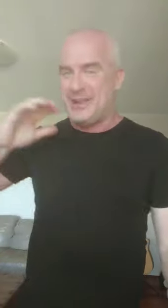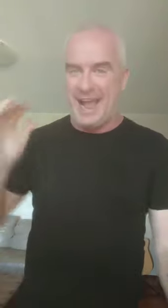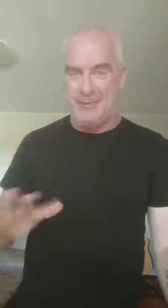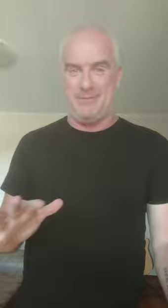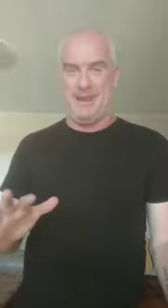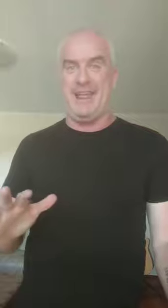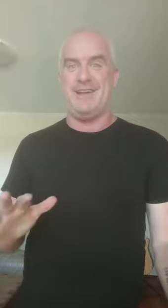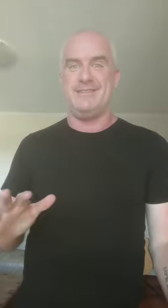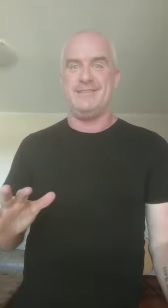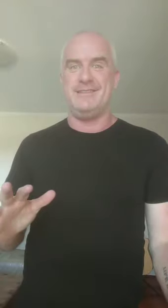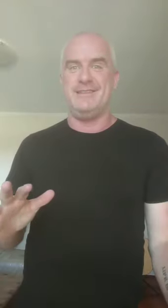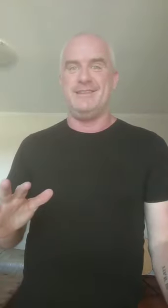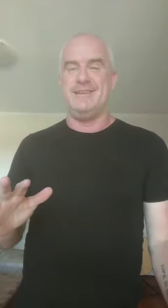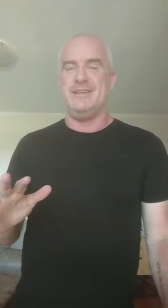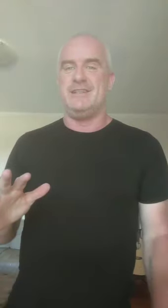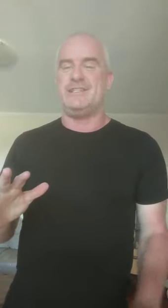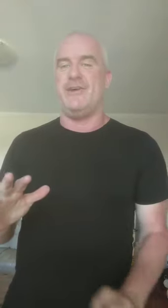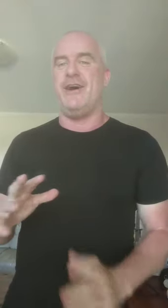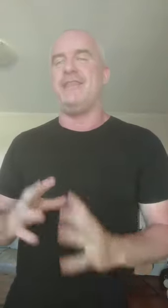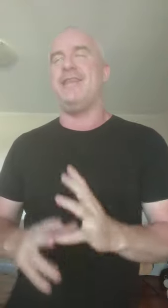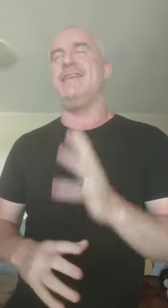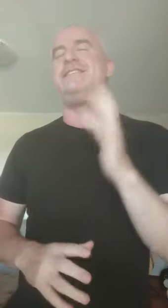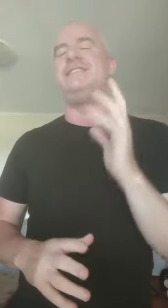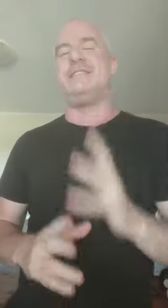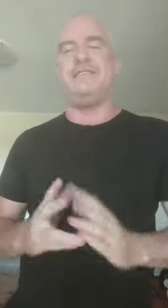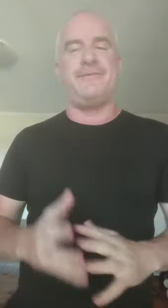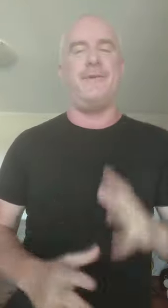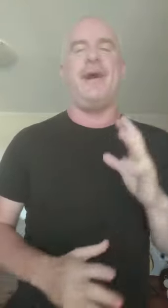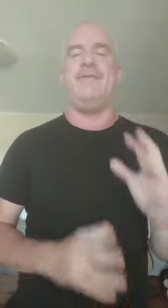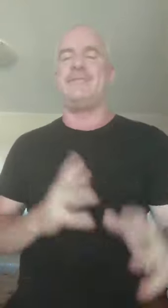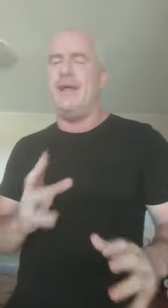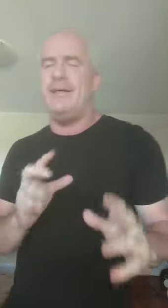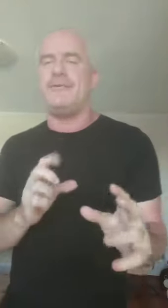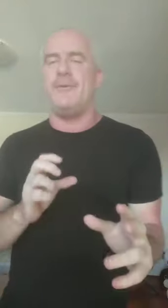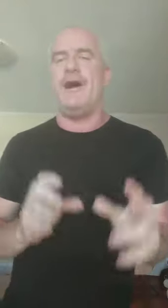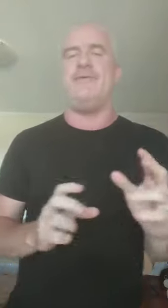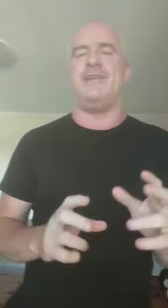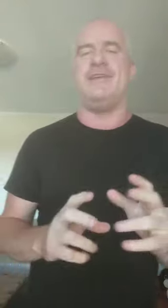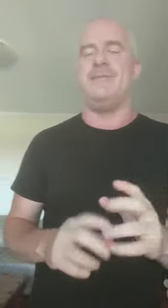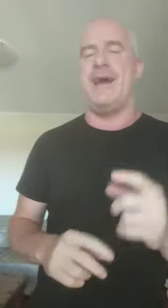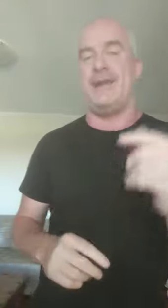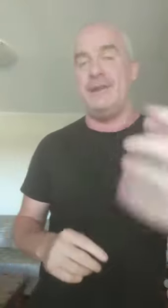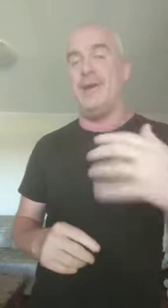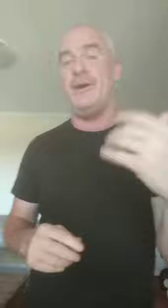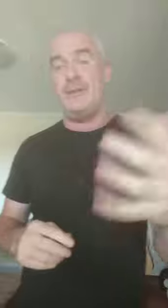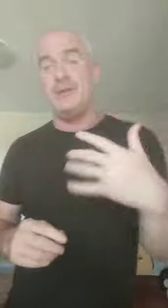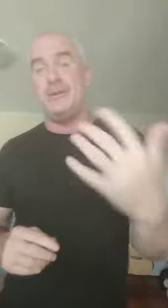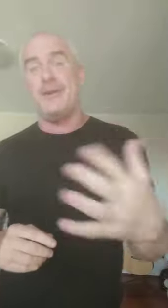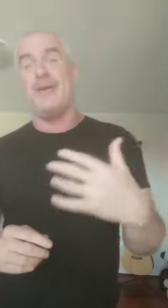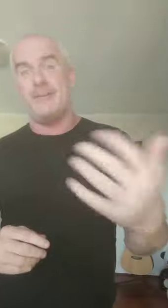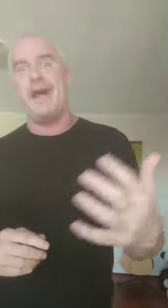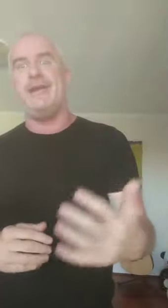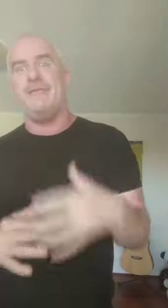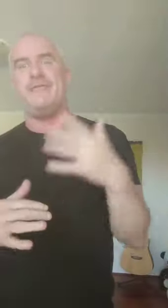okay with me now. So, I think there's just a different way, a slightly different way of thinking about it. And you know, I talk a lot about, you know,